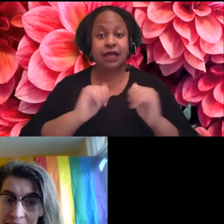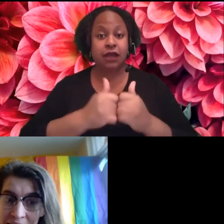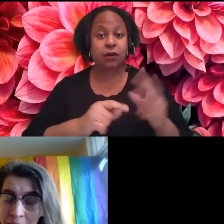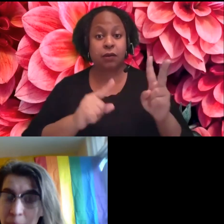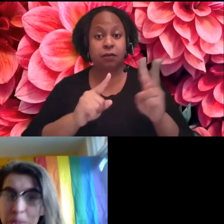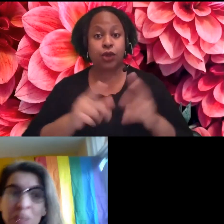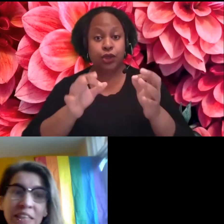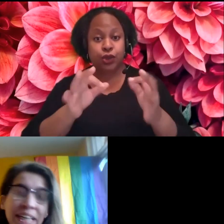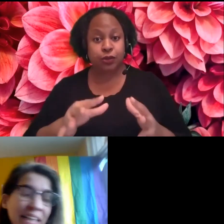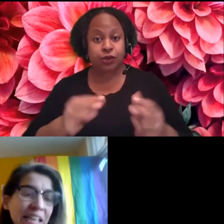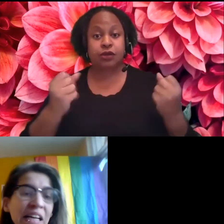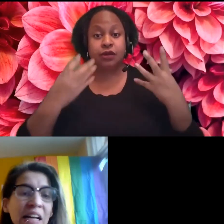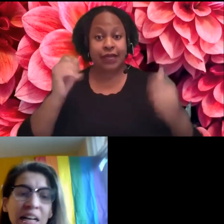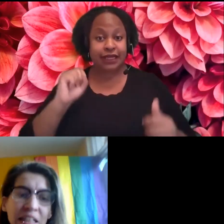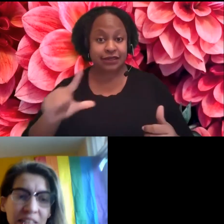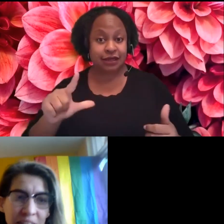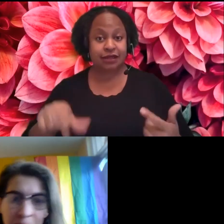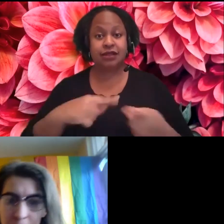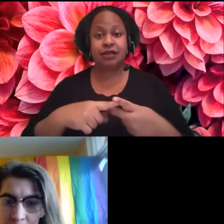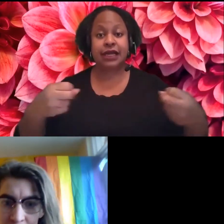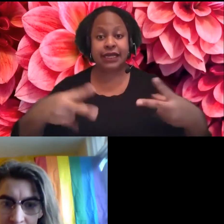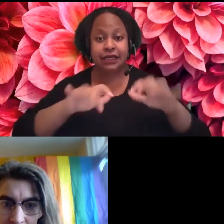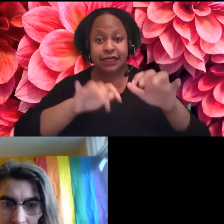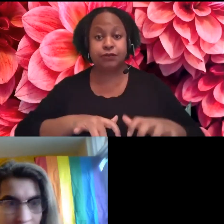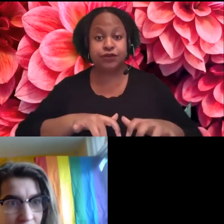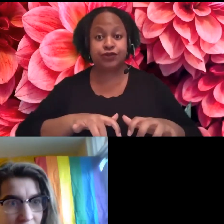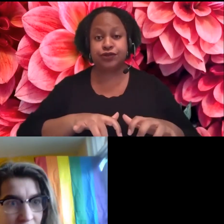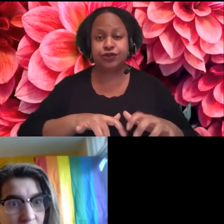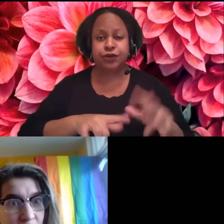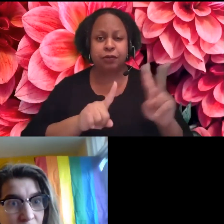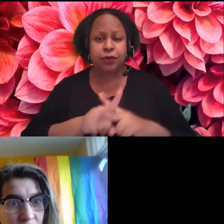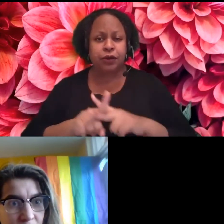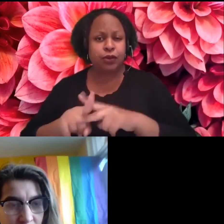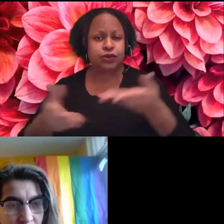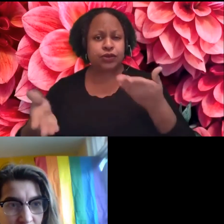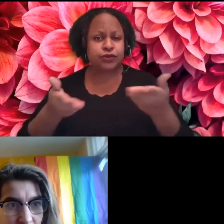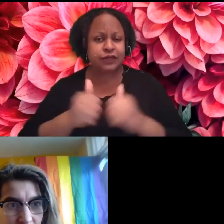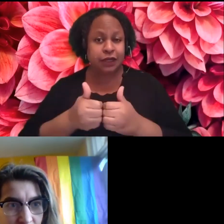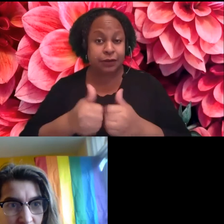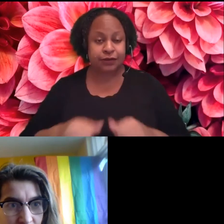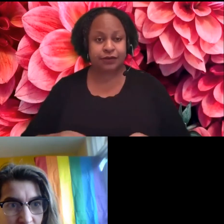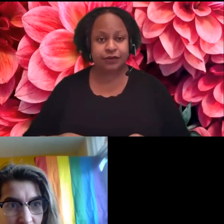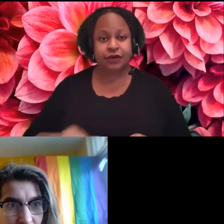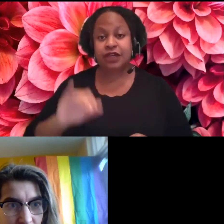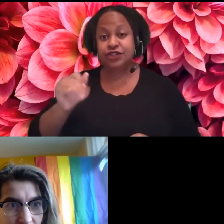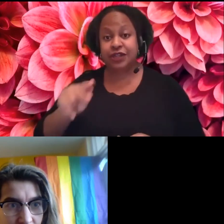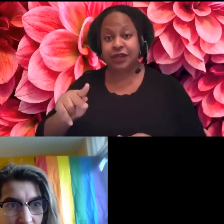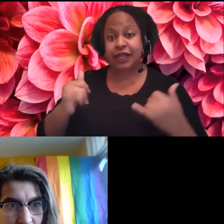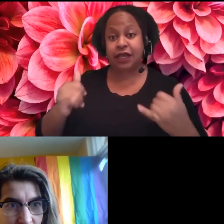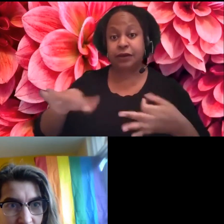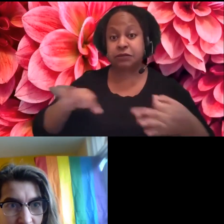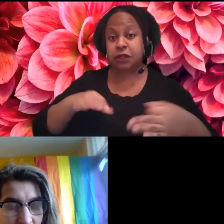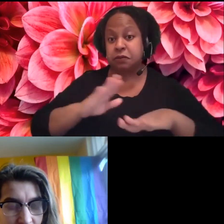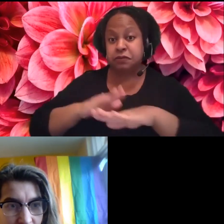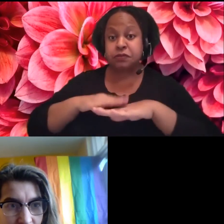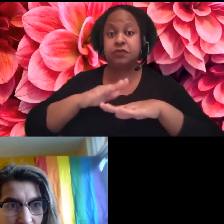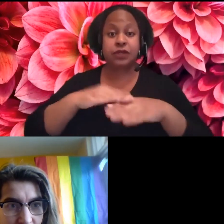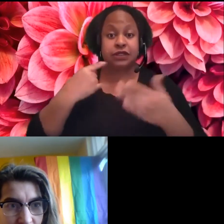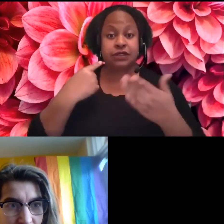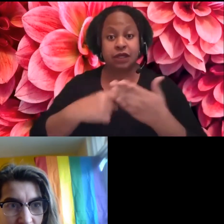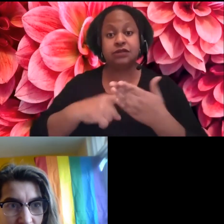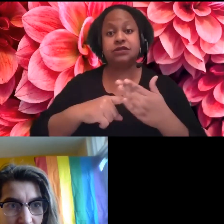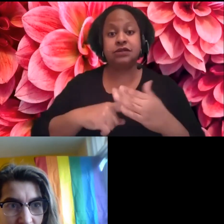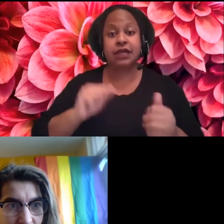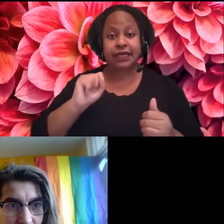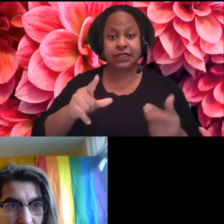and captioning. So, and as just a reminder, when we shift between ASL and captioning, We